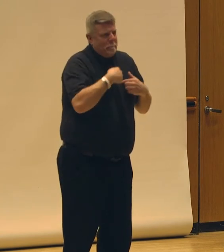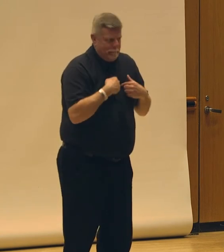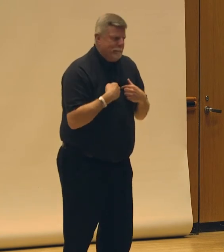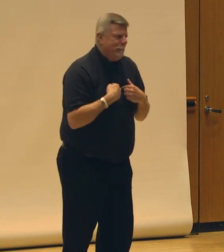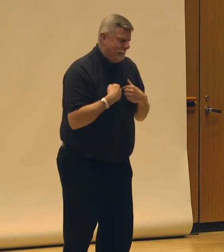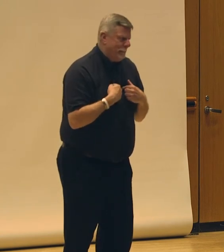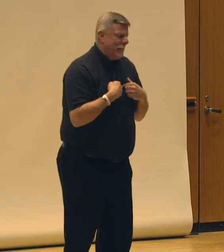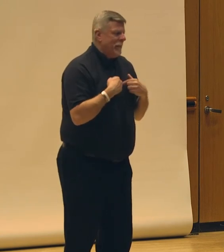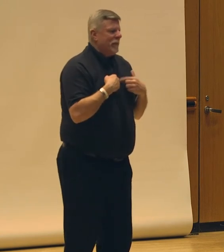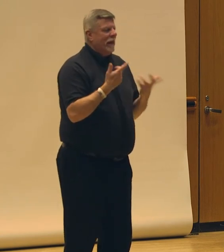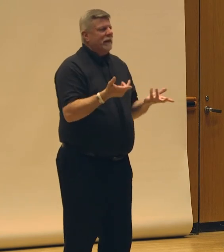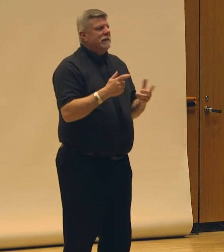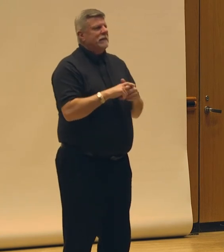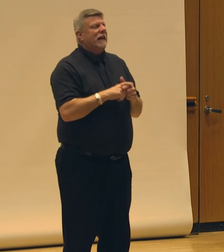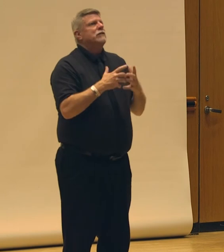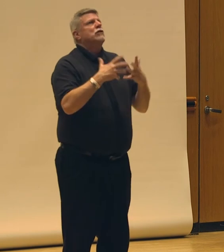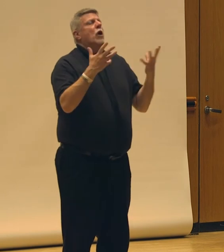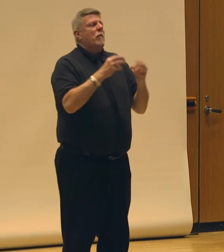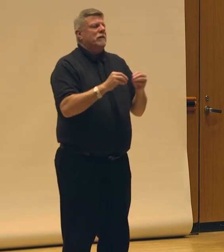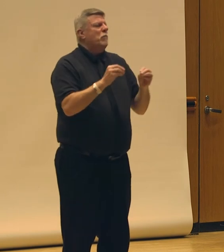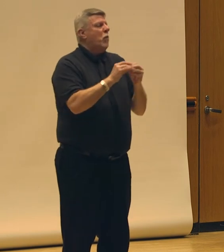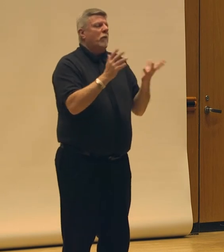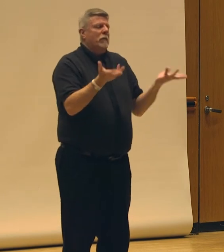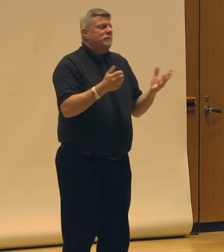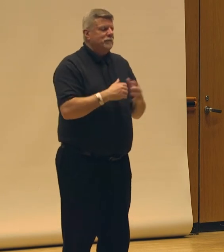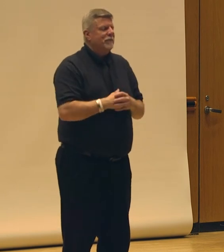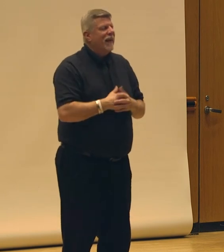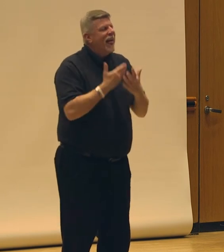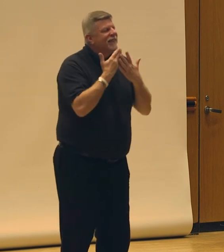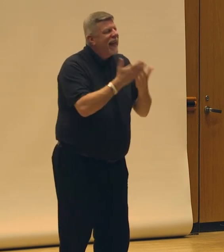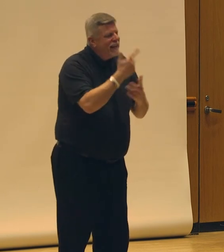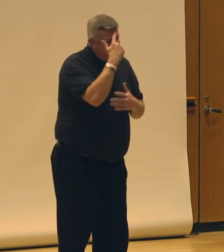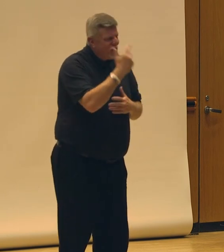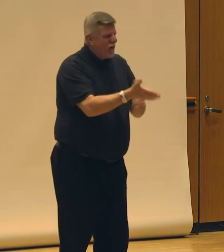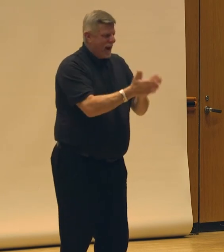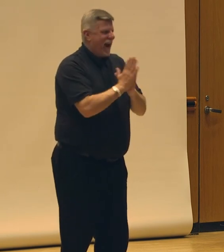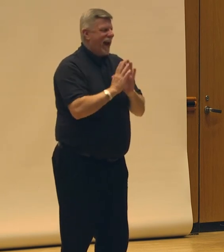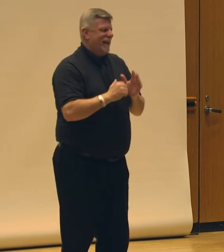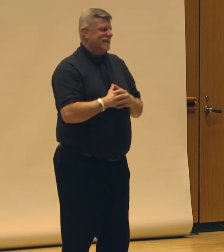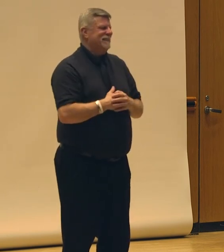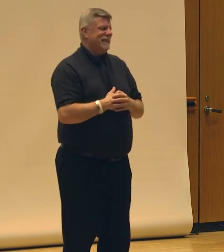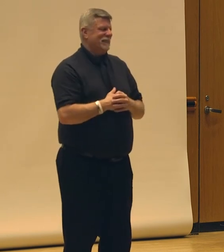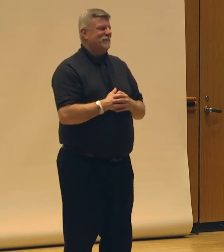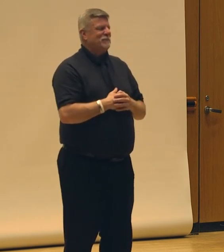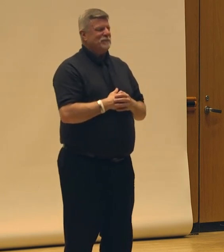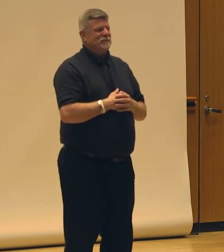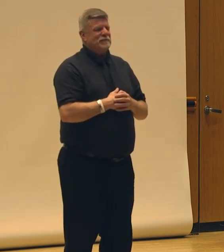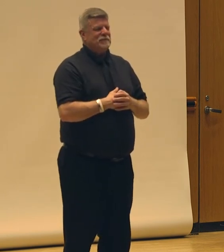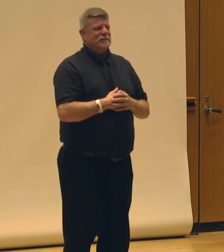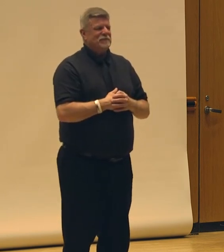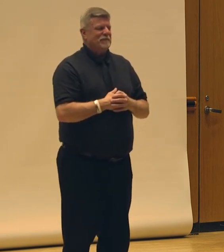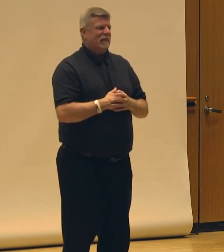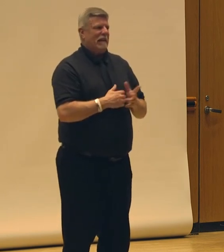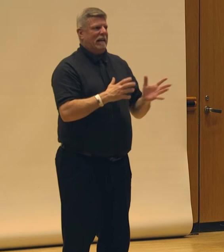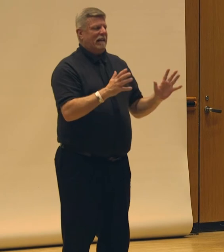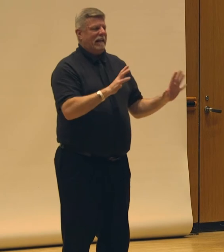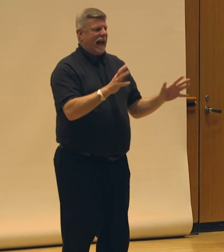and I'm sure a bazillion other people have a bazillion other thoughts, but thanks for asking me to go there. Ew.